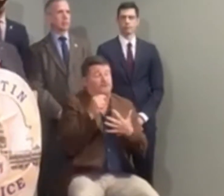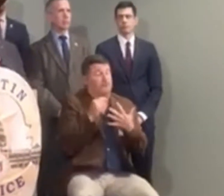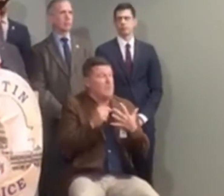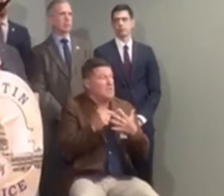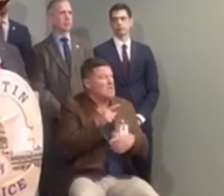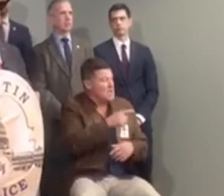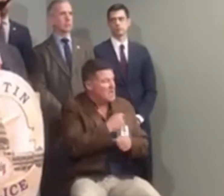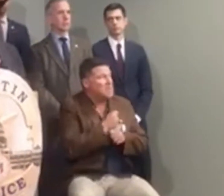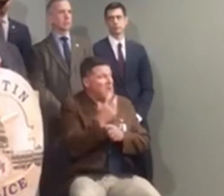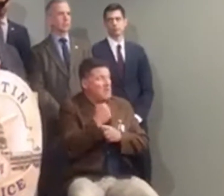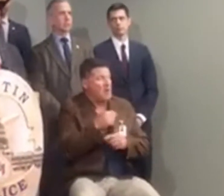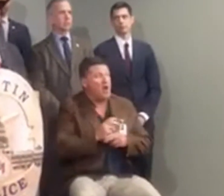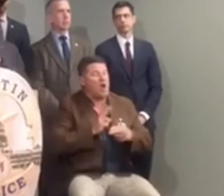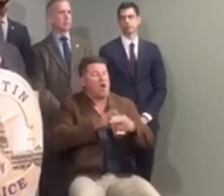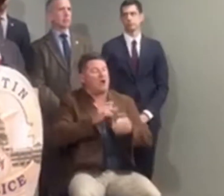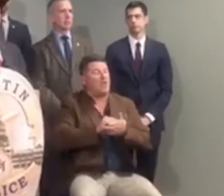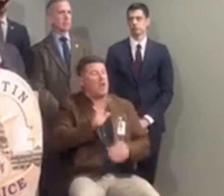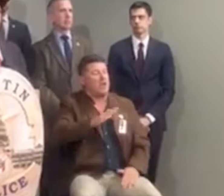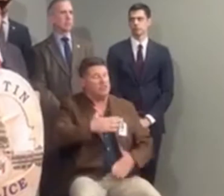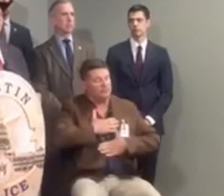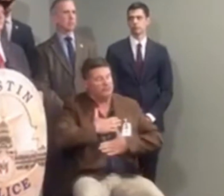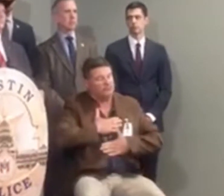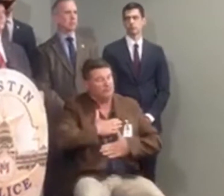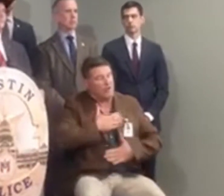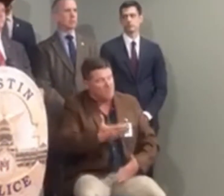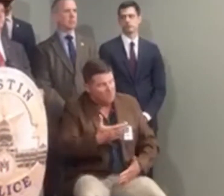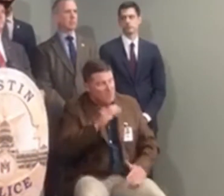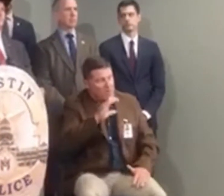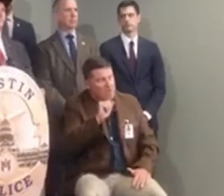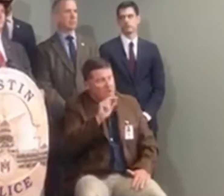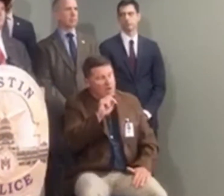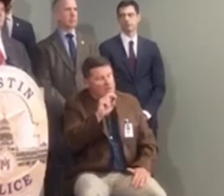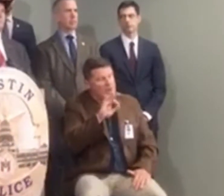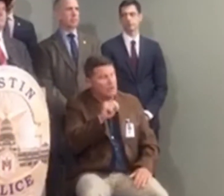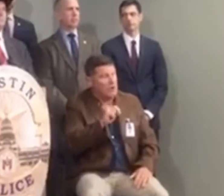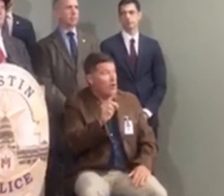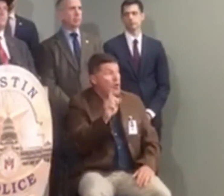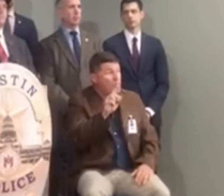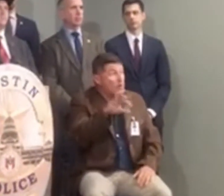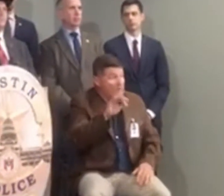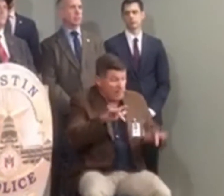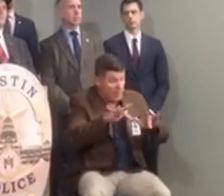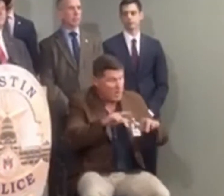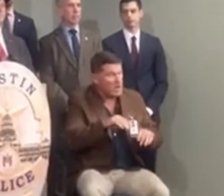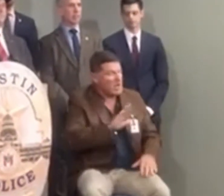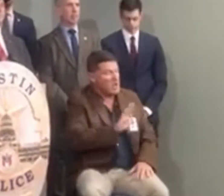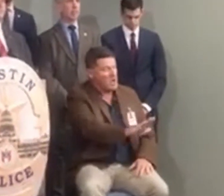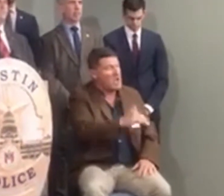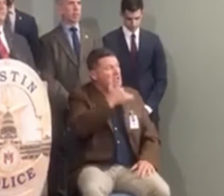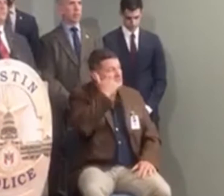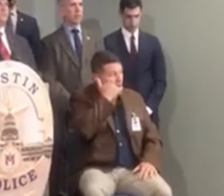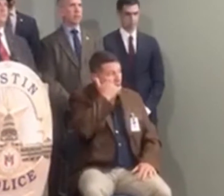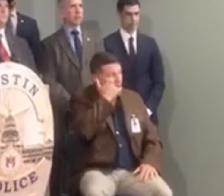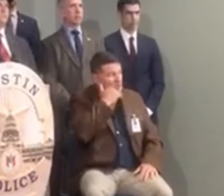classify this as a confession. This was on a phone that we found in his possession early this morning